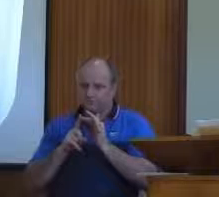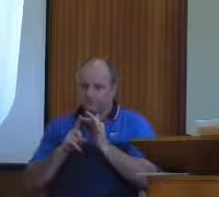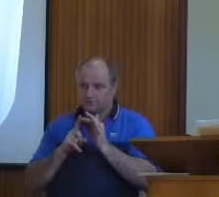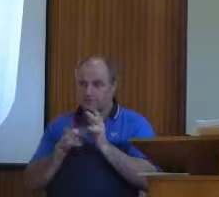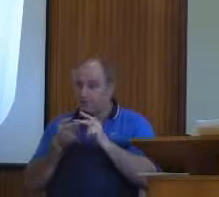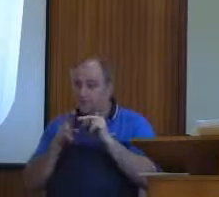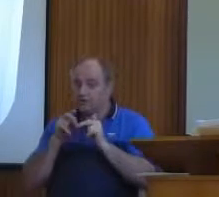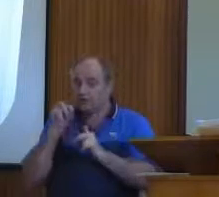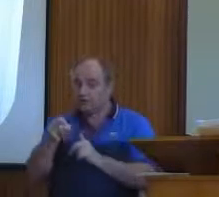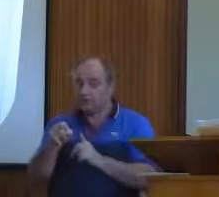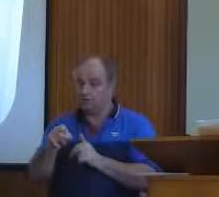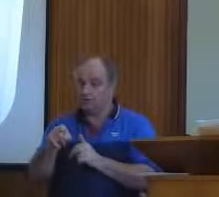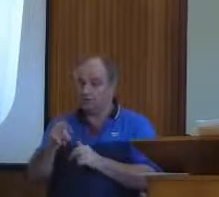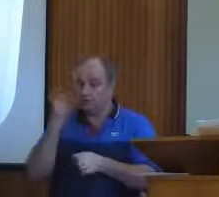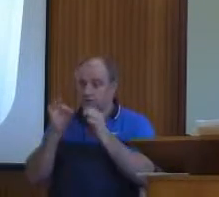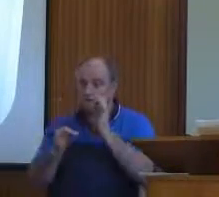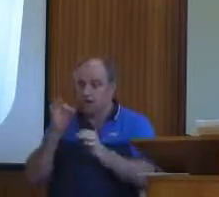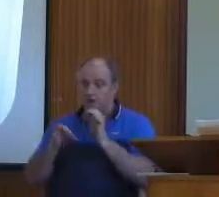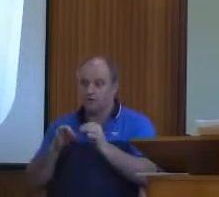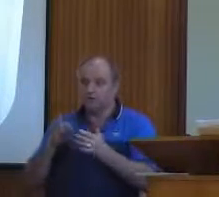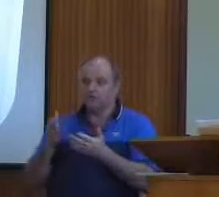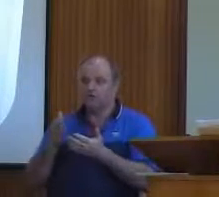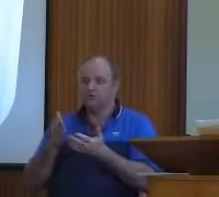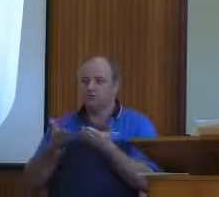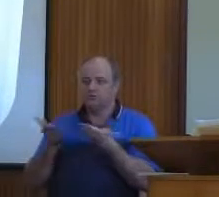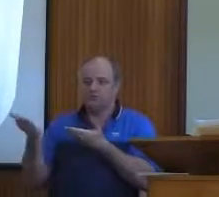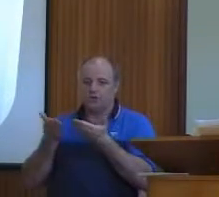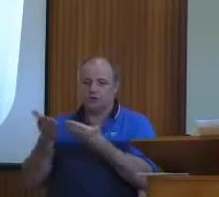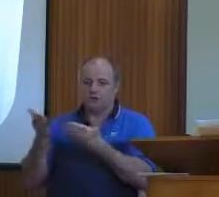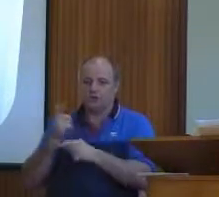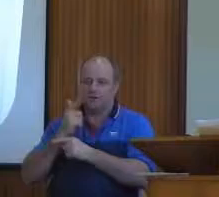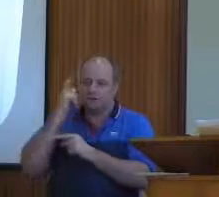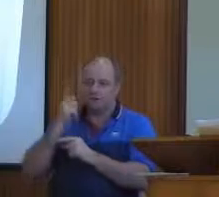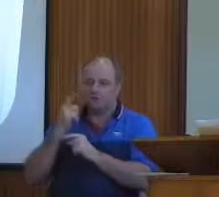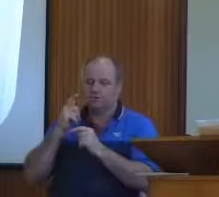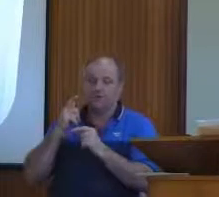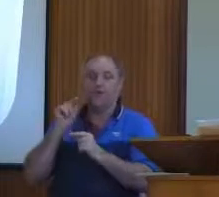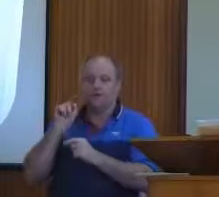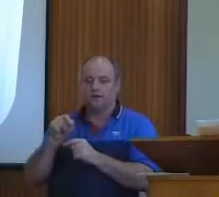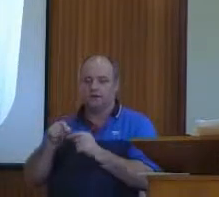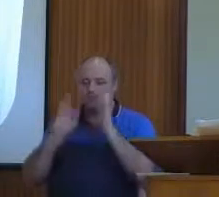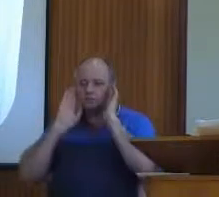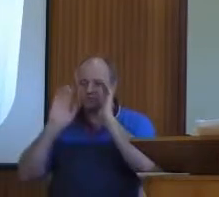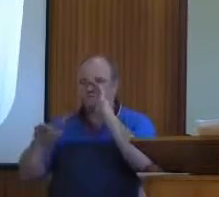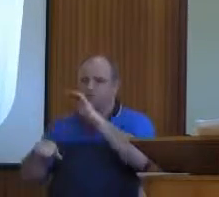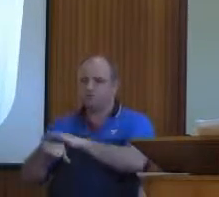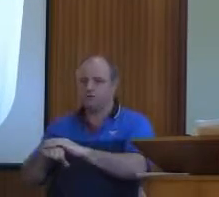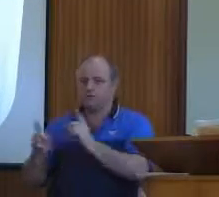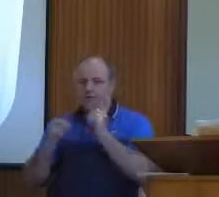wonderful things happen along the way. And you put yourself in touch with those